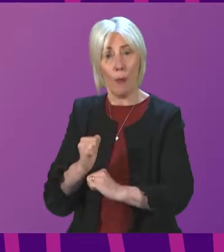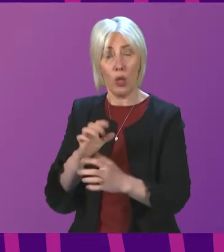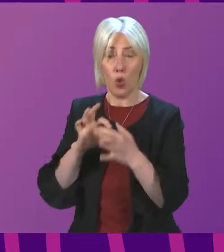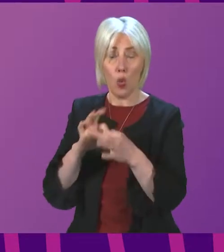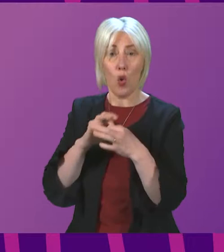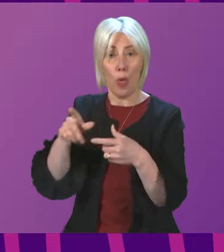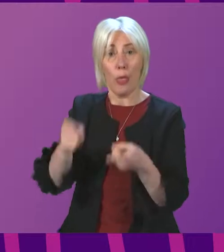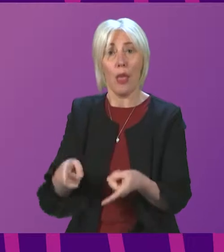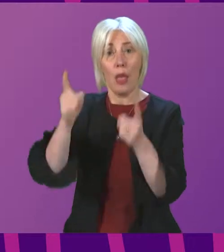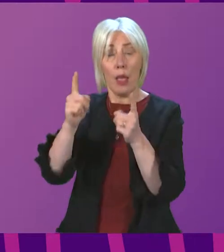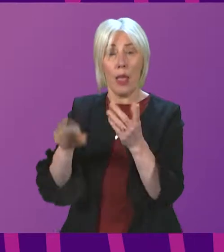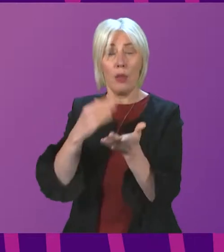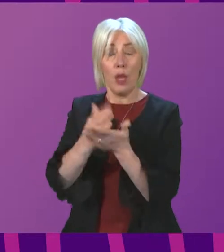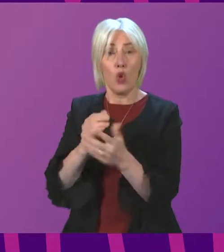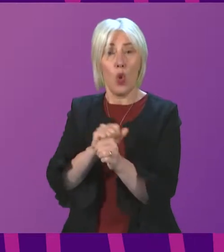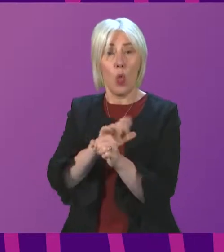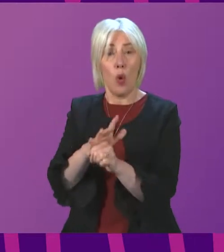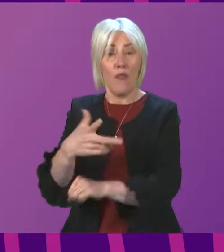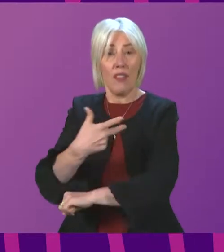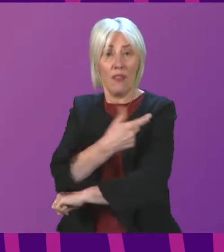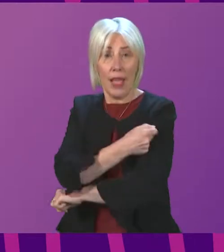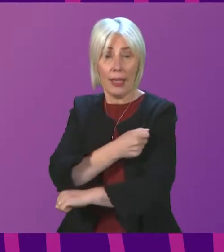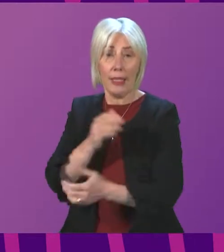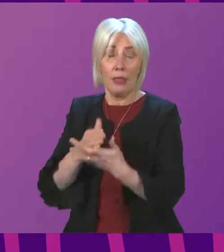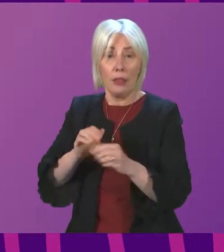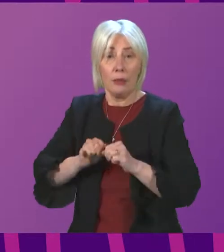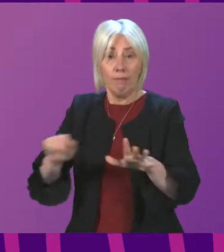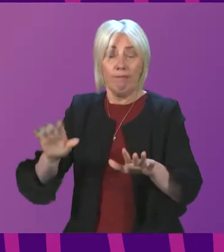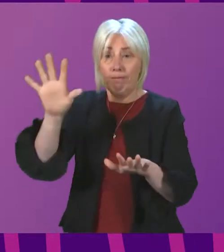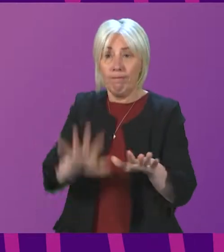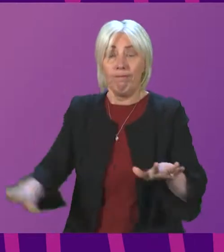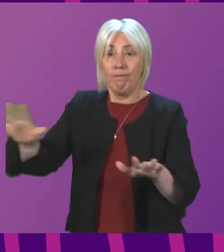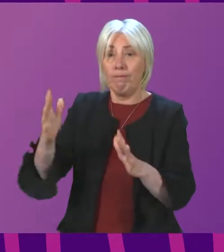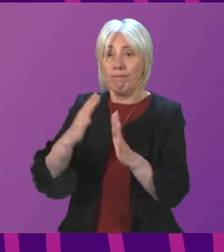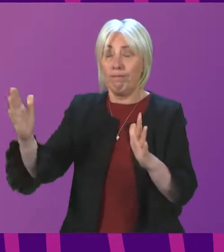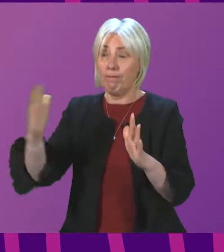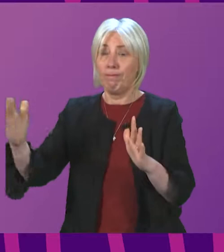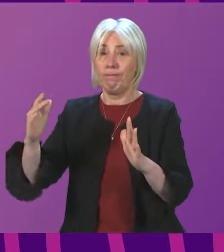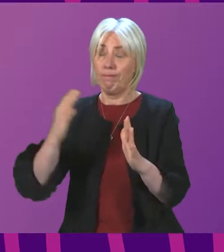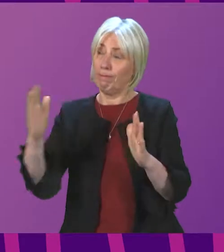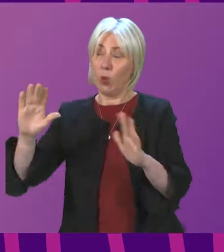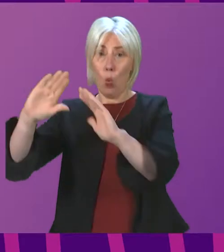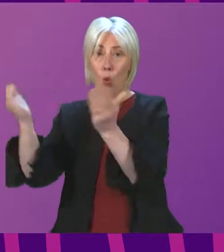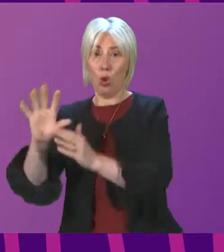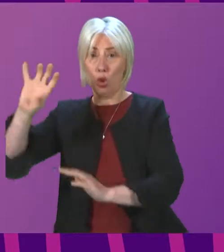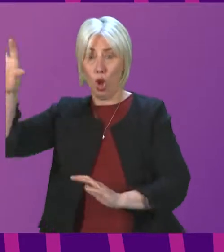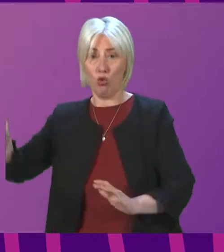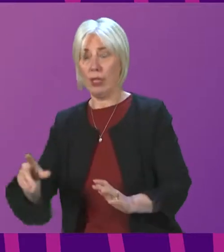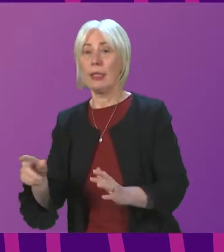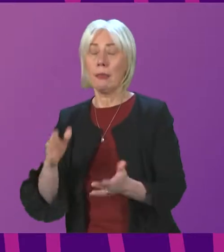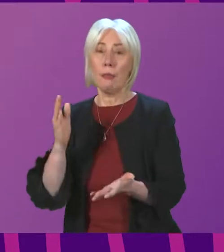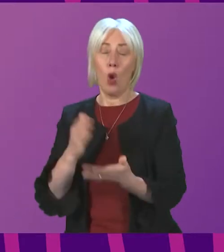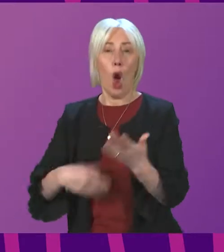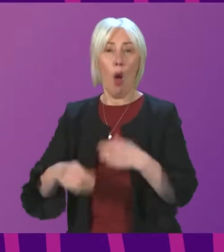the Minister to ensure the COVID vaccine is rolled out in the developing world. Not only is there a moral imperative to do so, we are not safe until